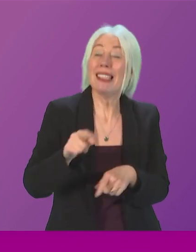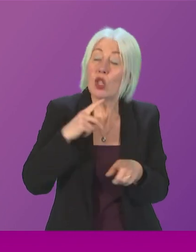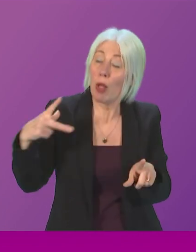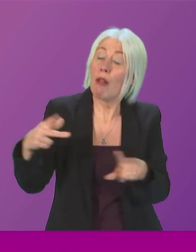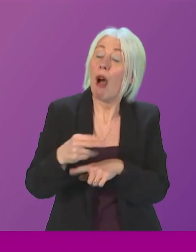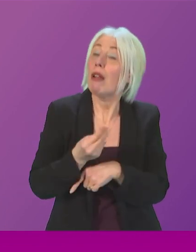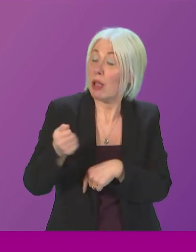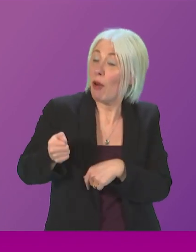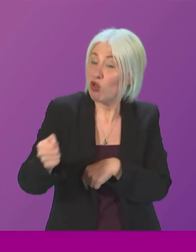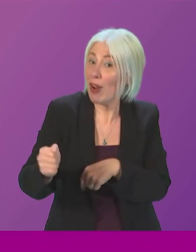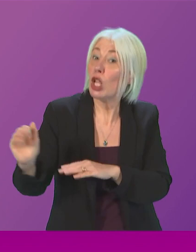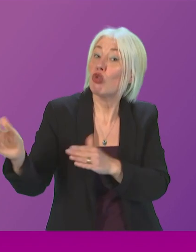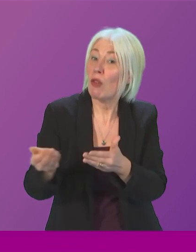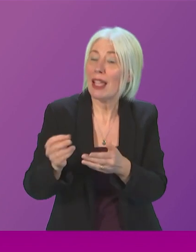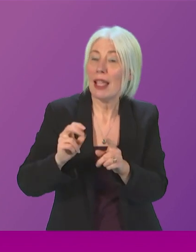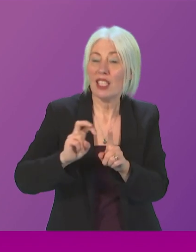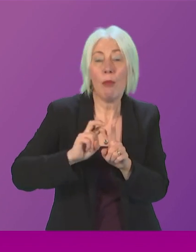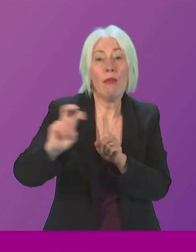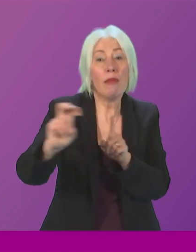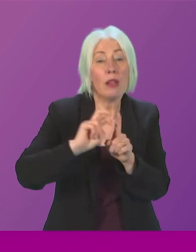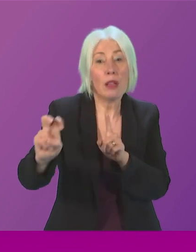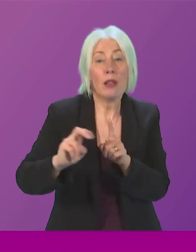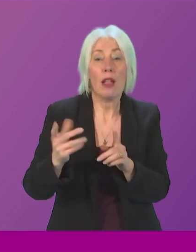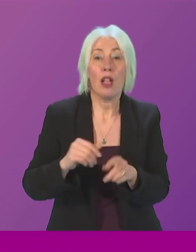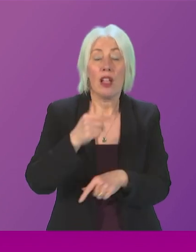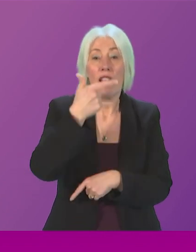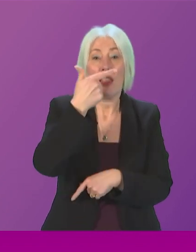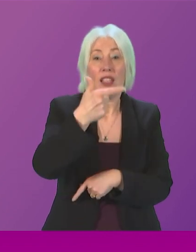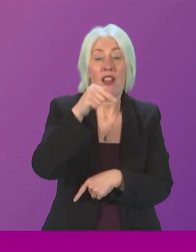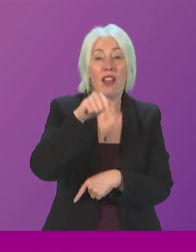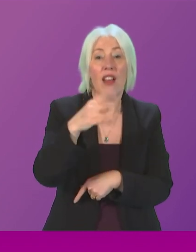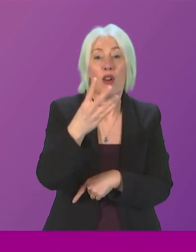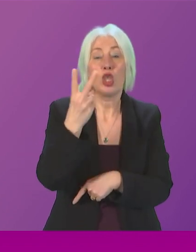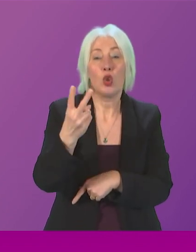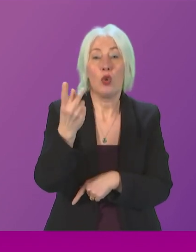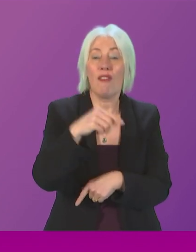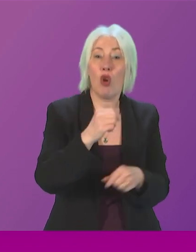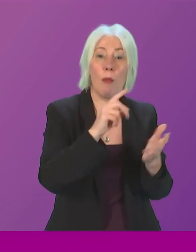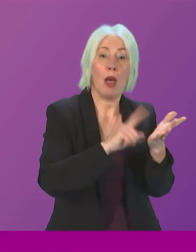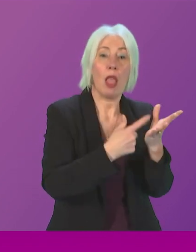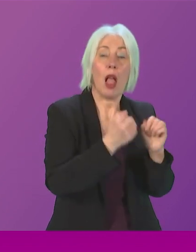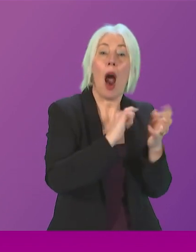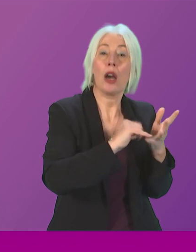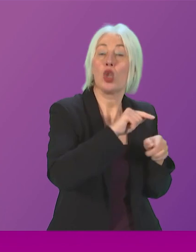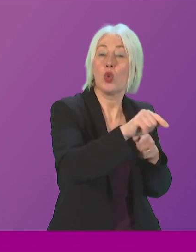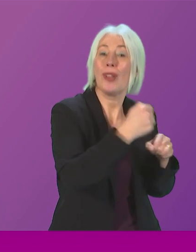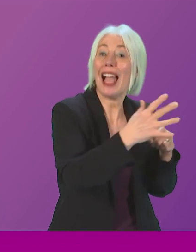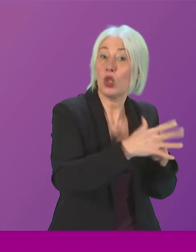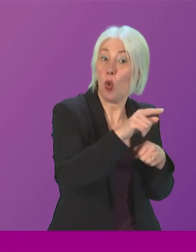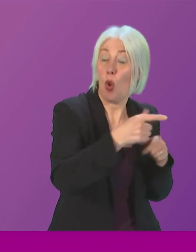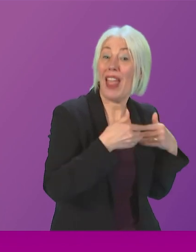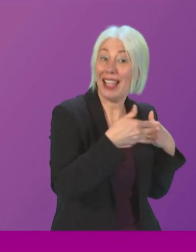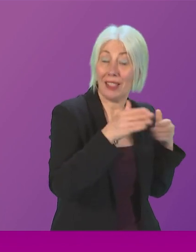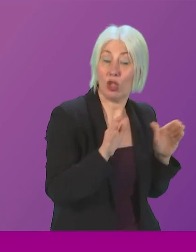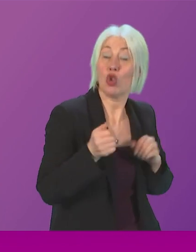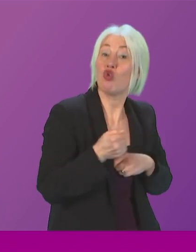services including many commuter services such as the 742 AM Largs to Glasgow service will the first